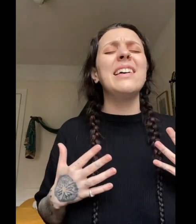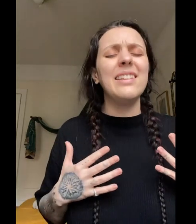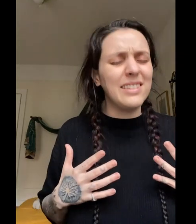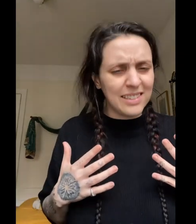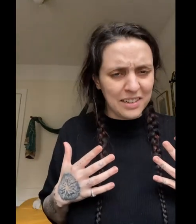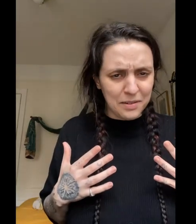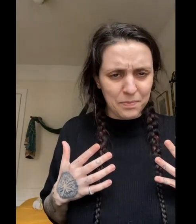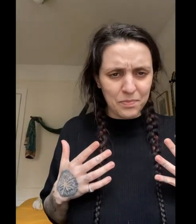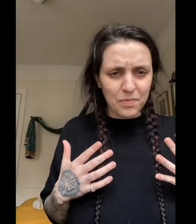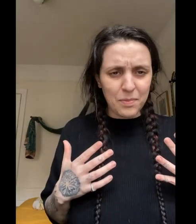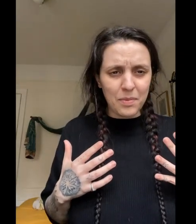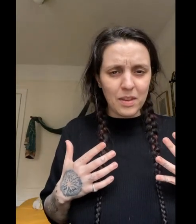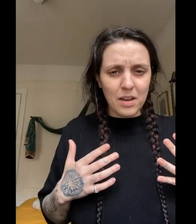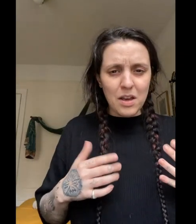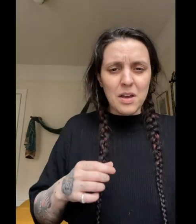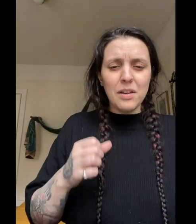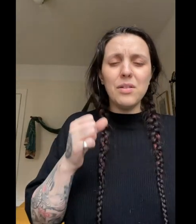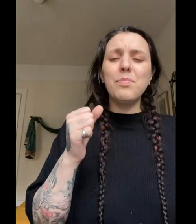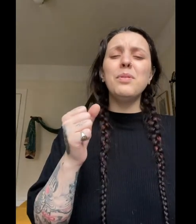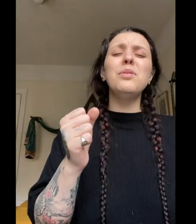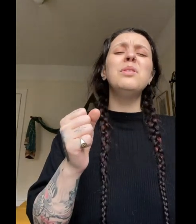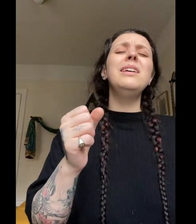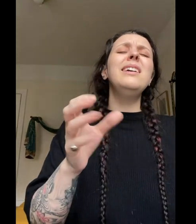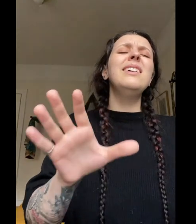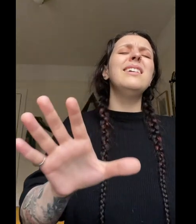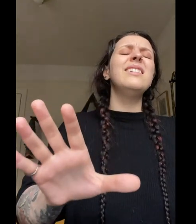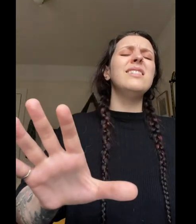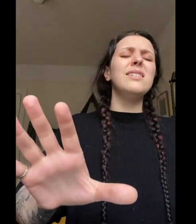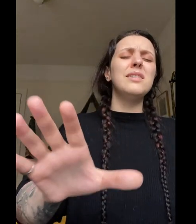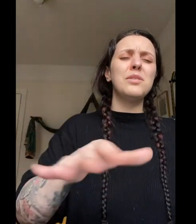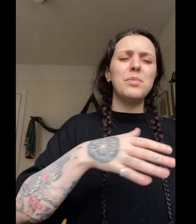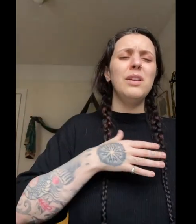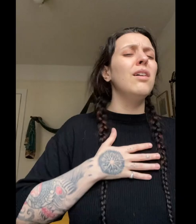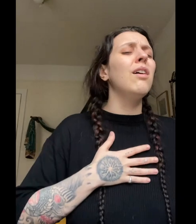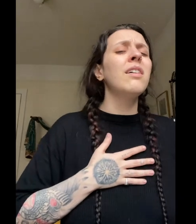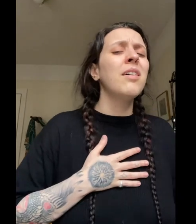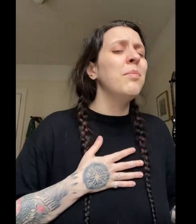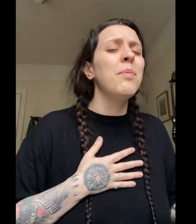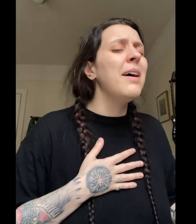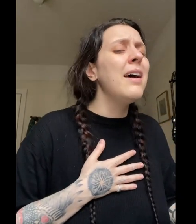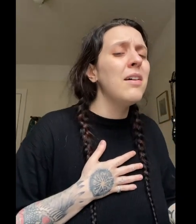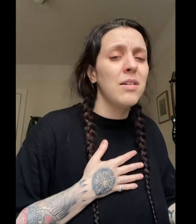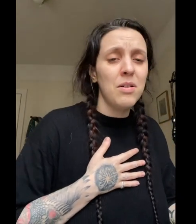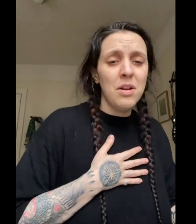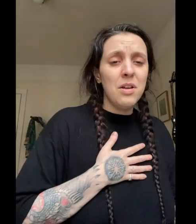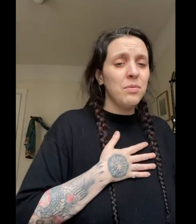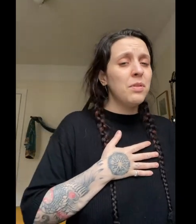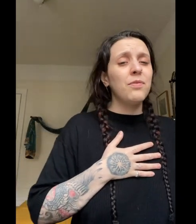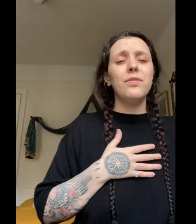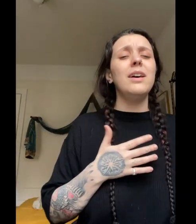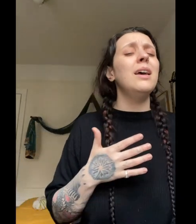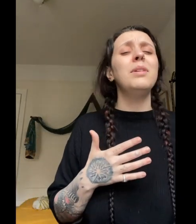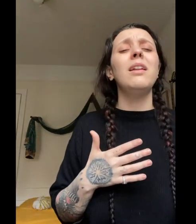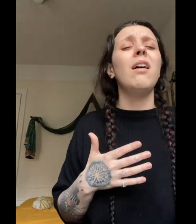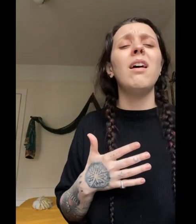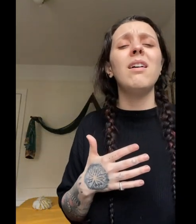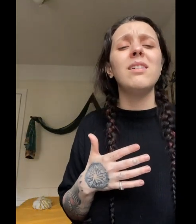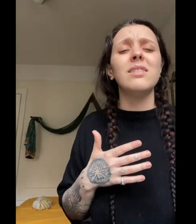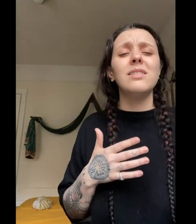Your beauty is beyond compare With flaming locks